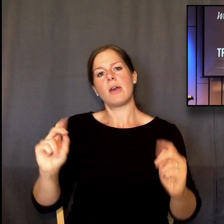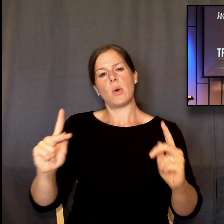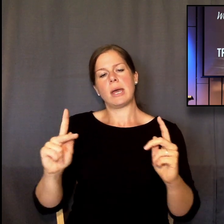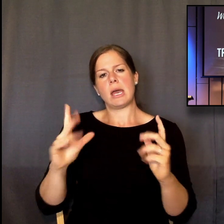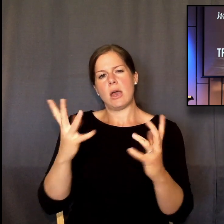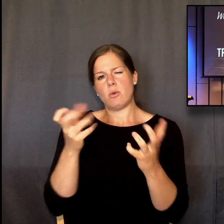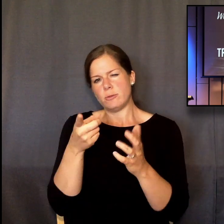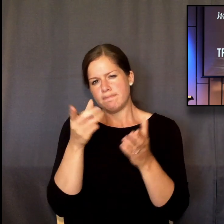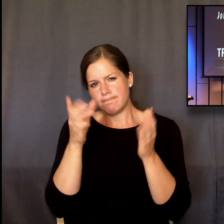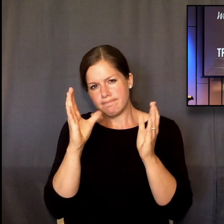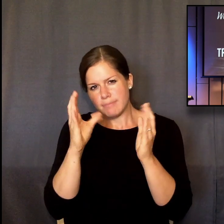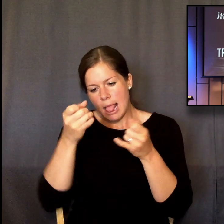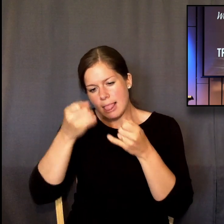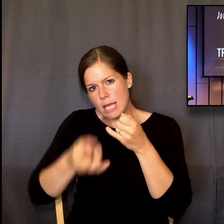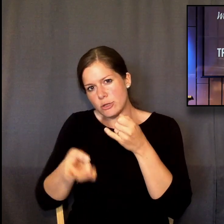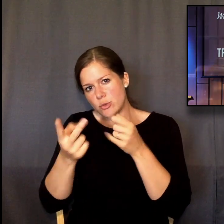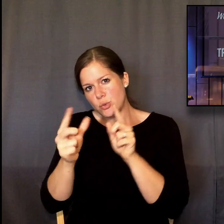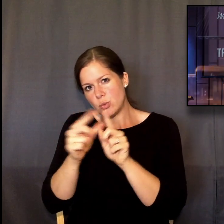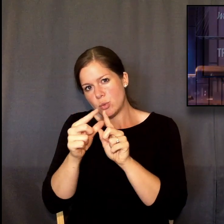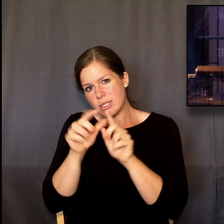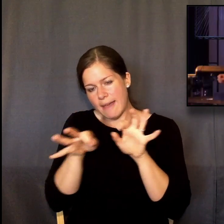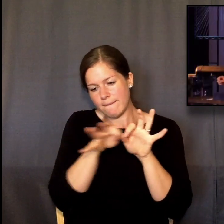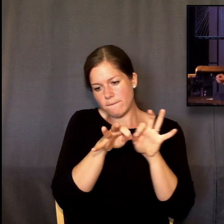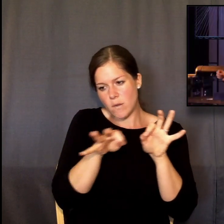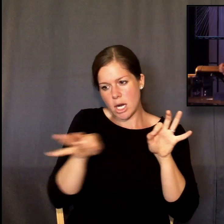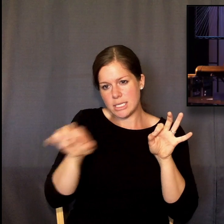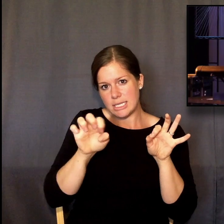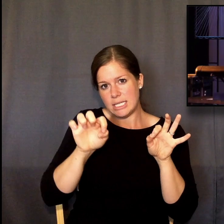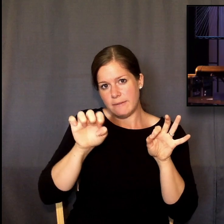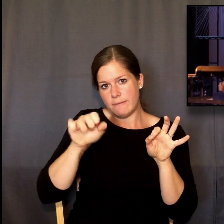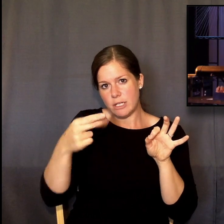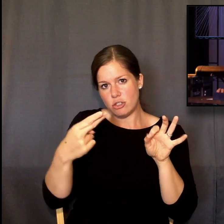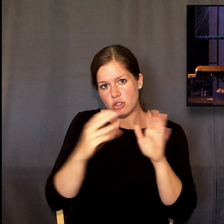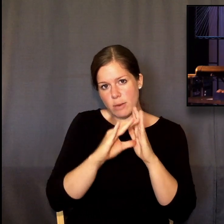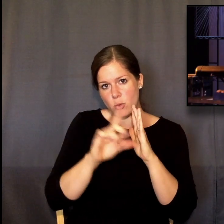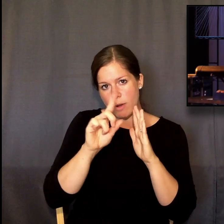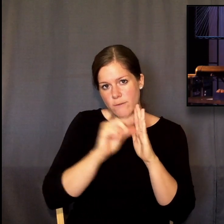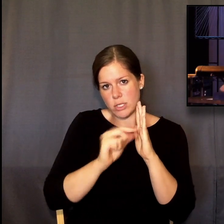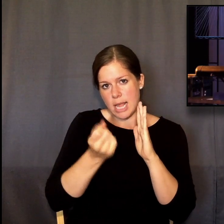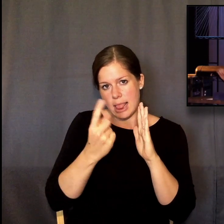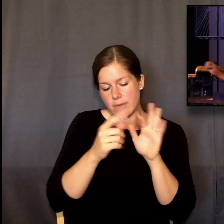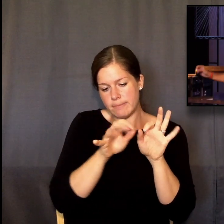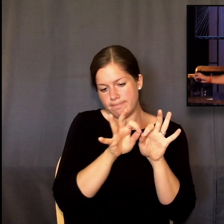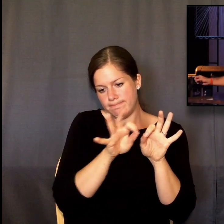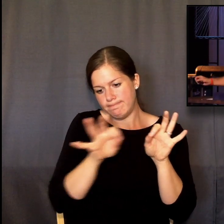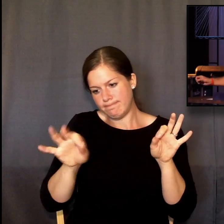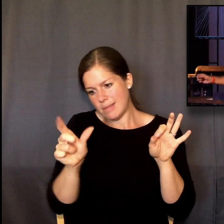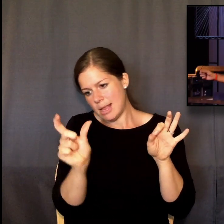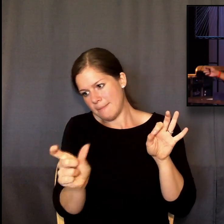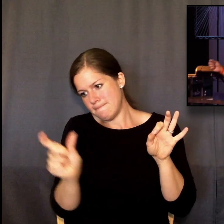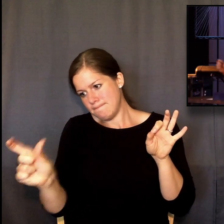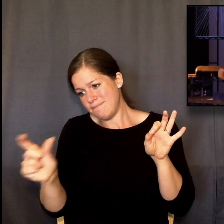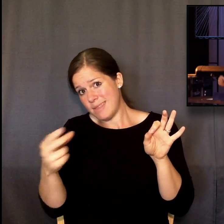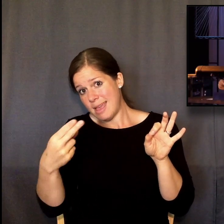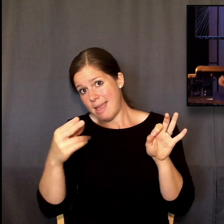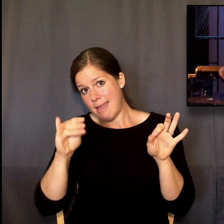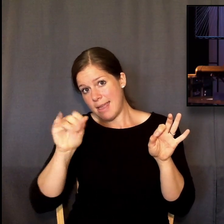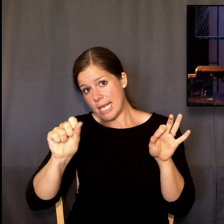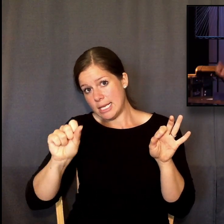those last two words in Ephesians 1.11. His will. In all things, God is working a